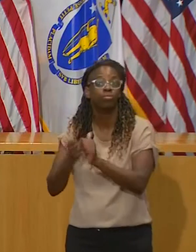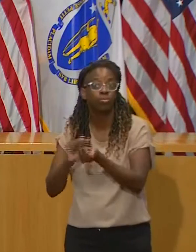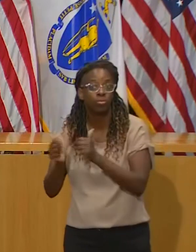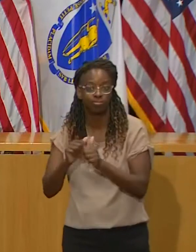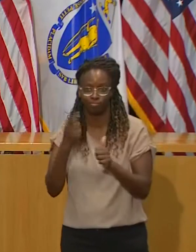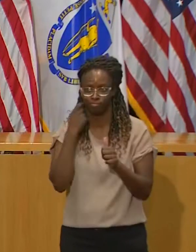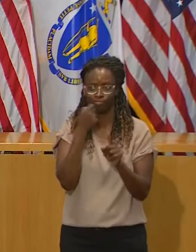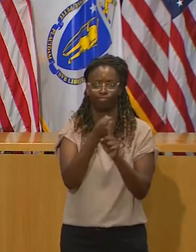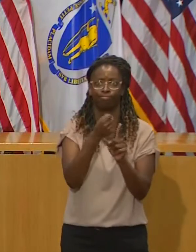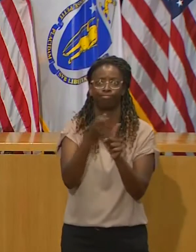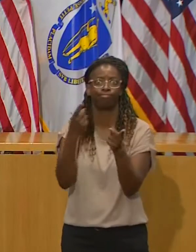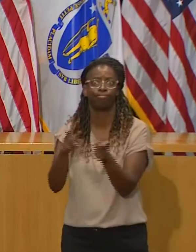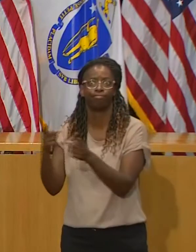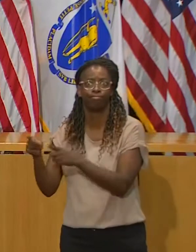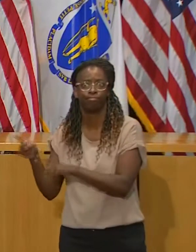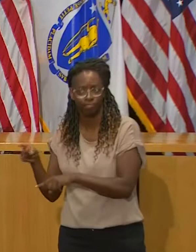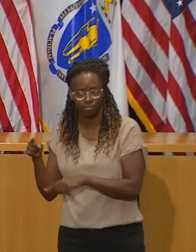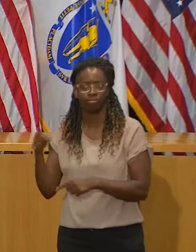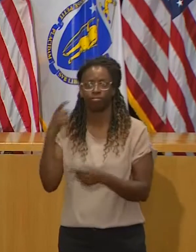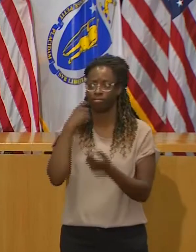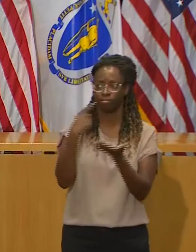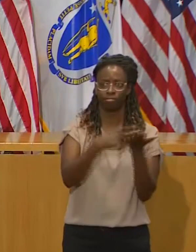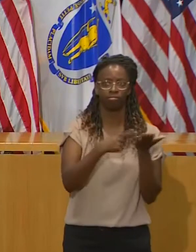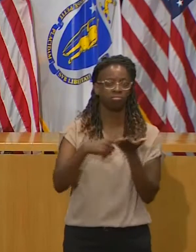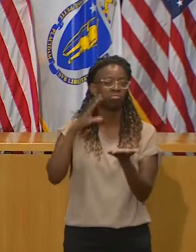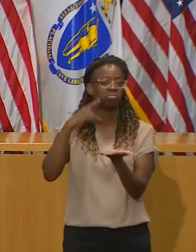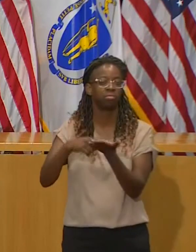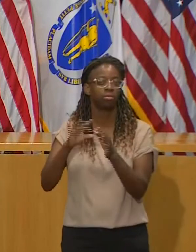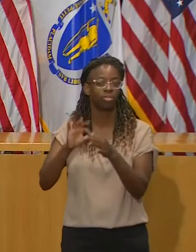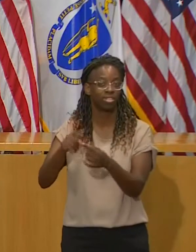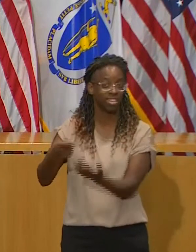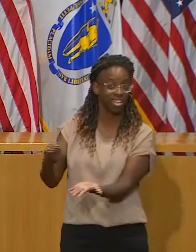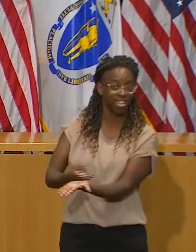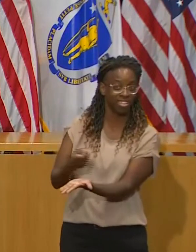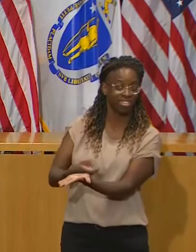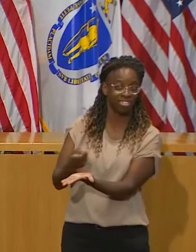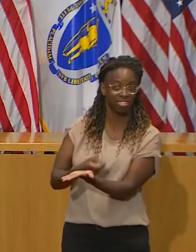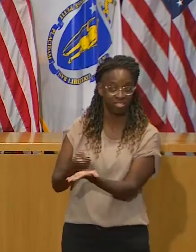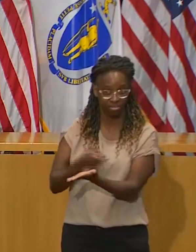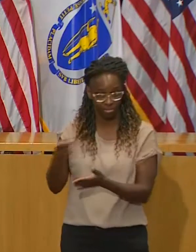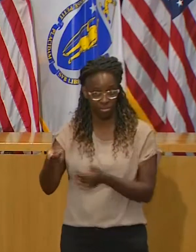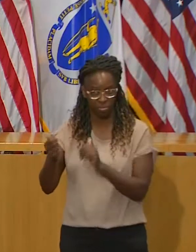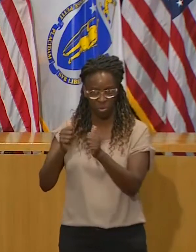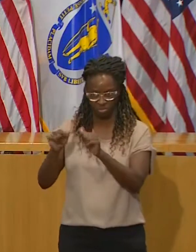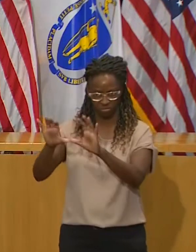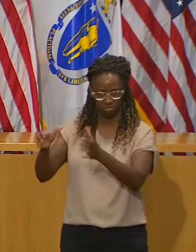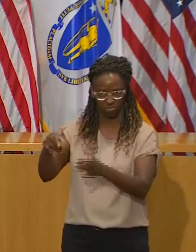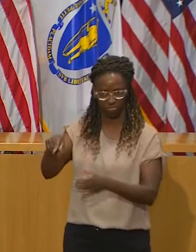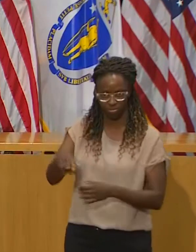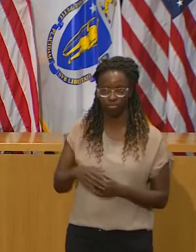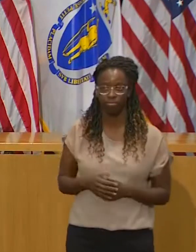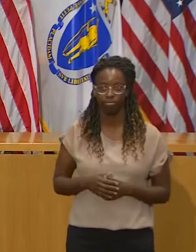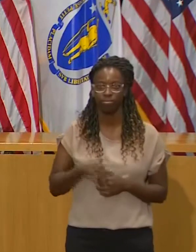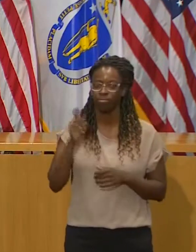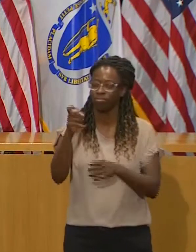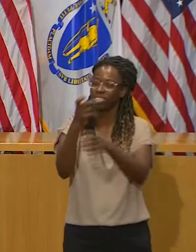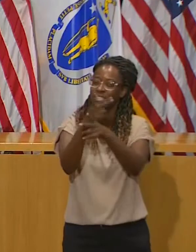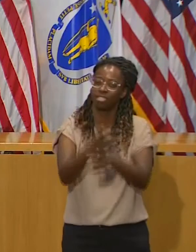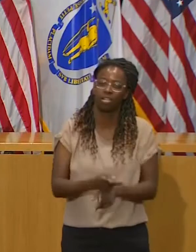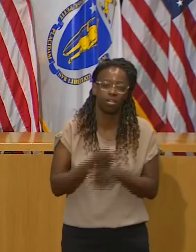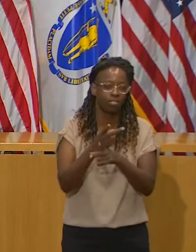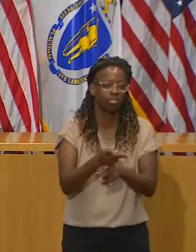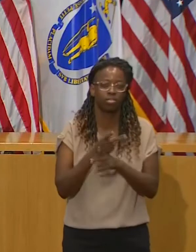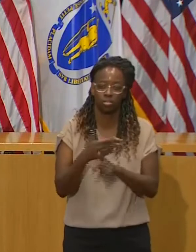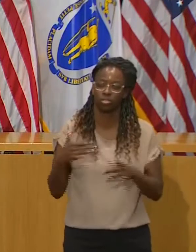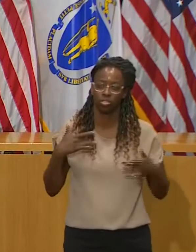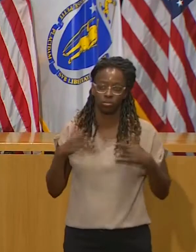needs to recognize and respect the virus. DPH oversaw the investigation of multiple positive cases